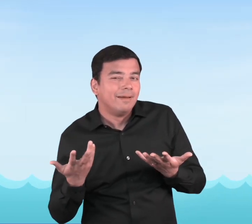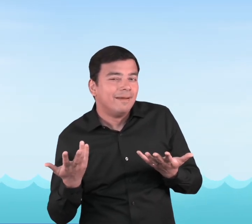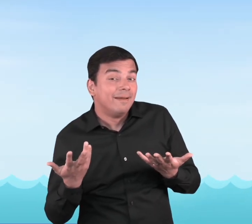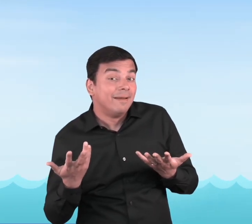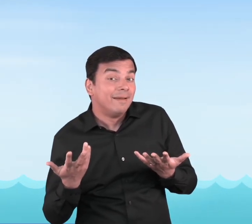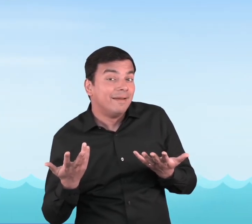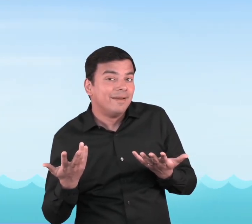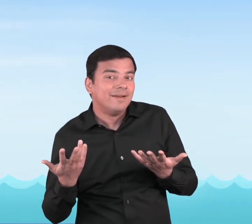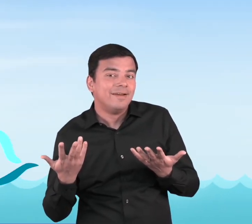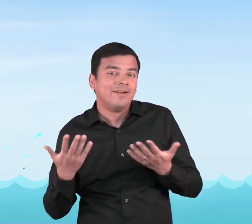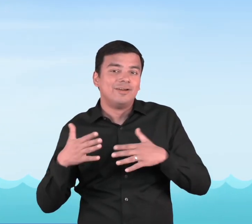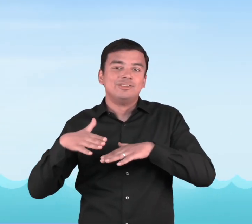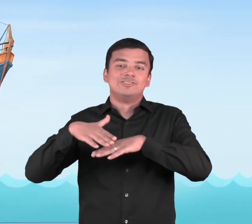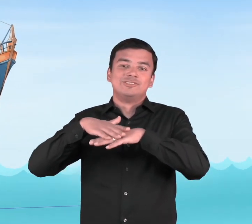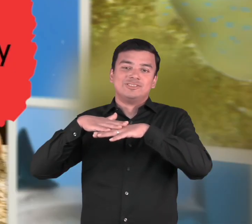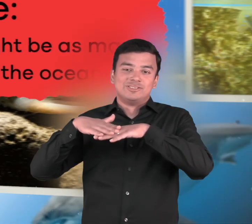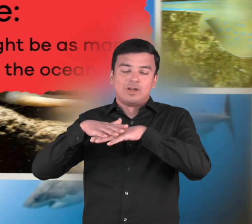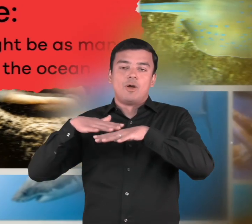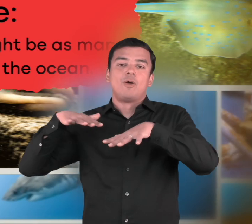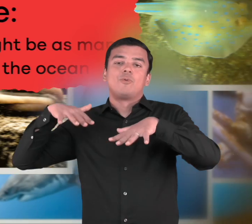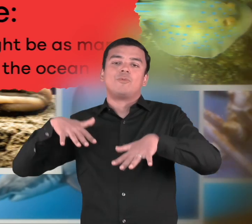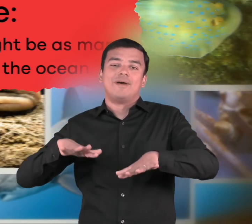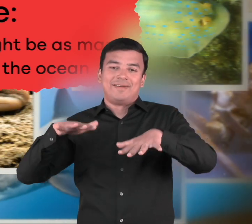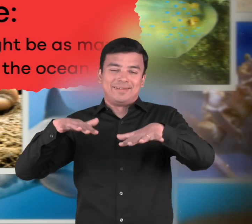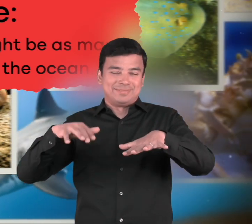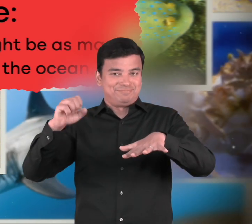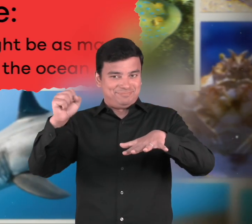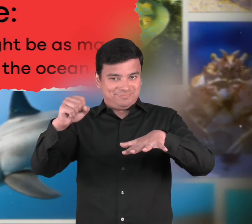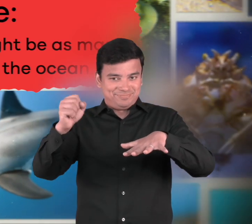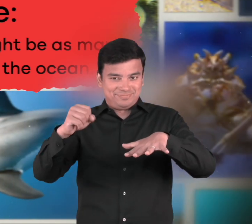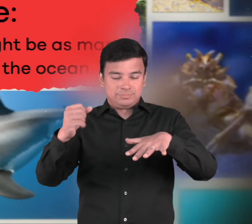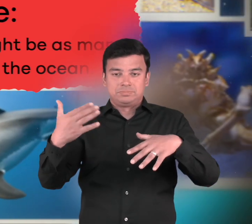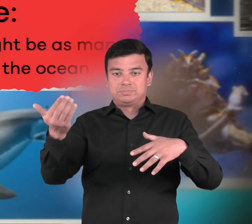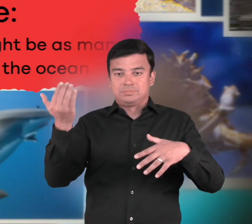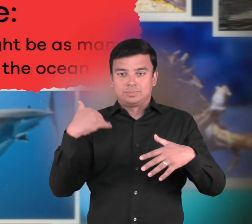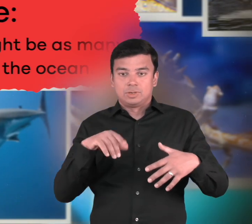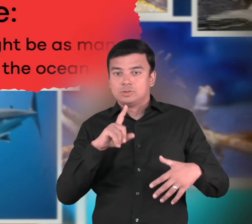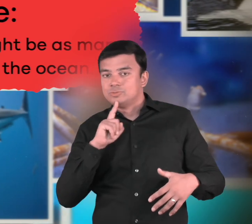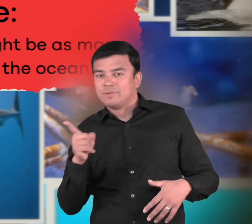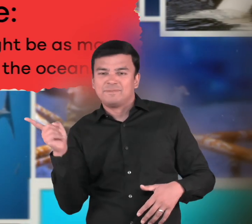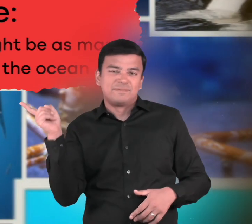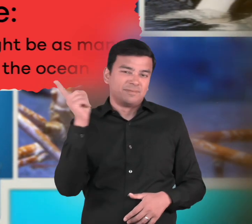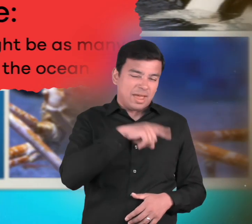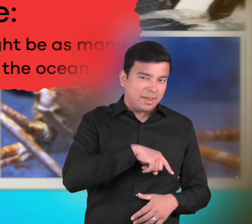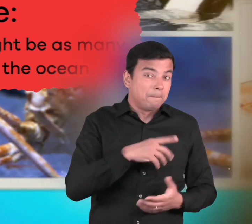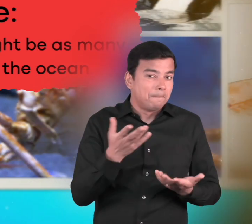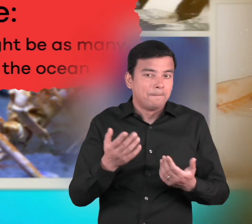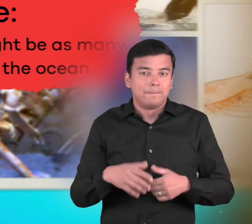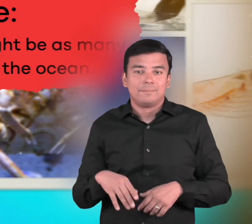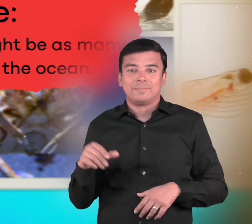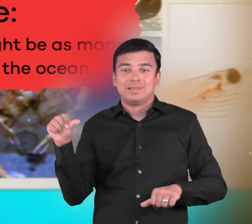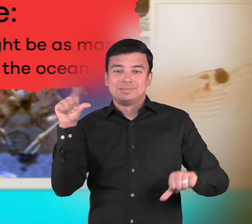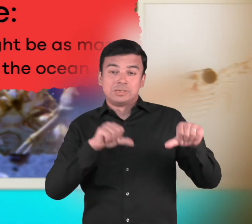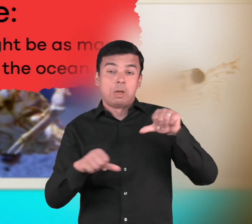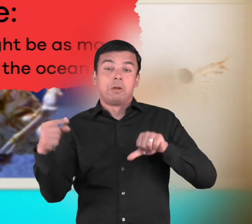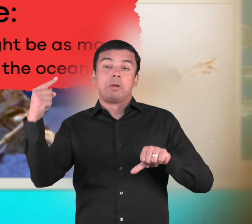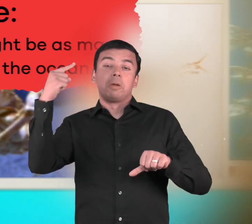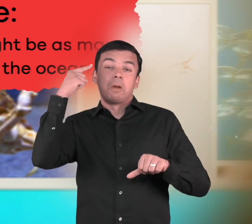Surface. True or false? Scientists estimate that there might be as many as 1